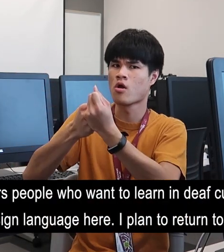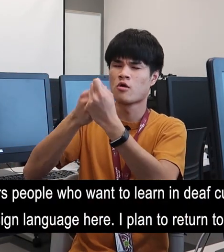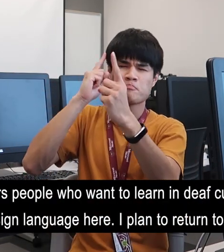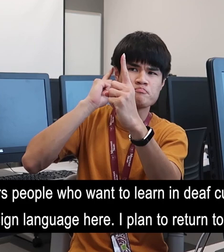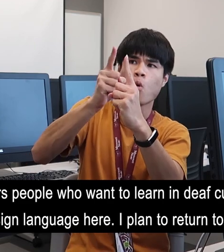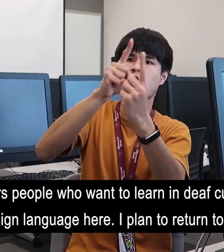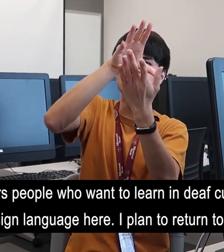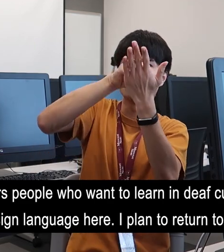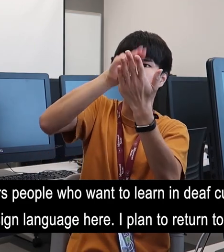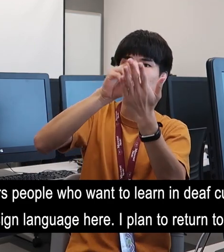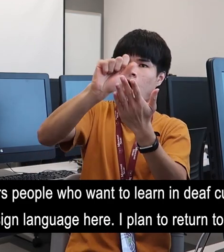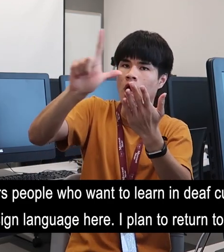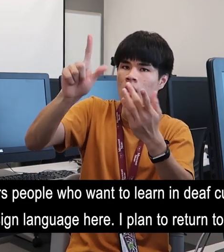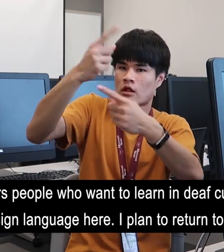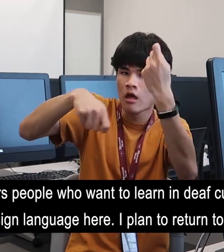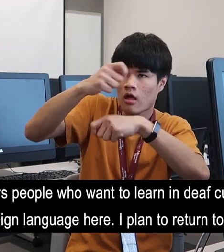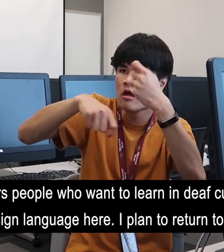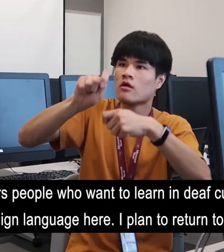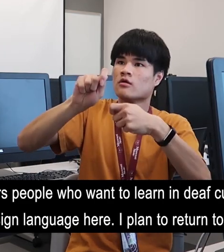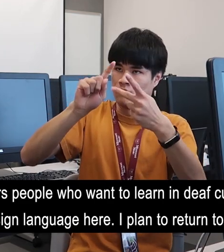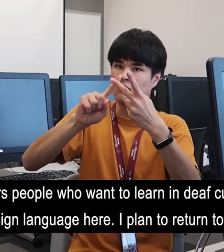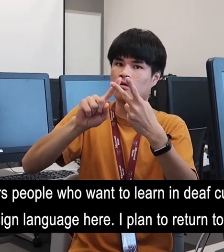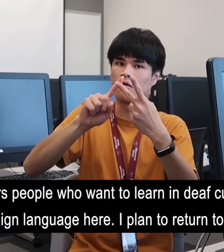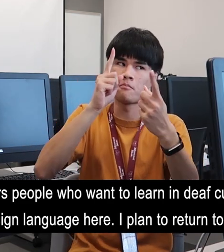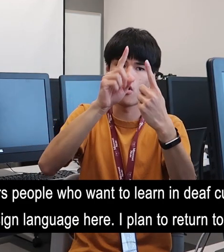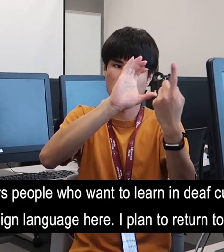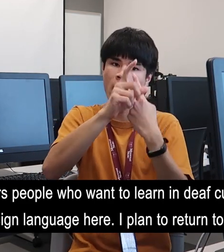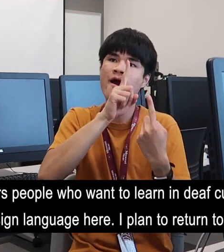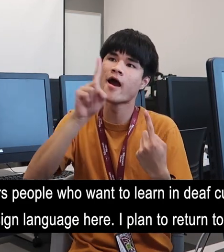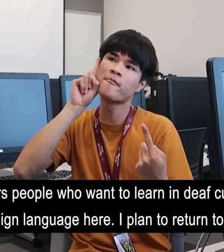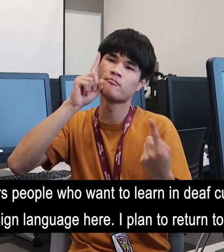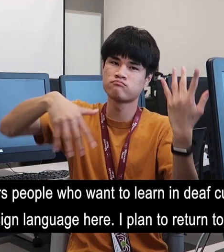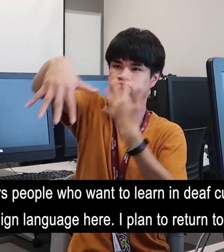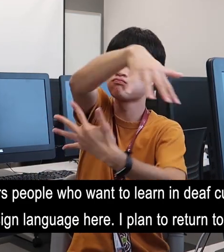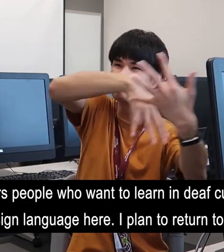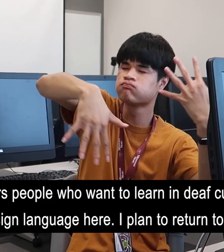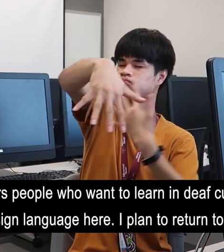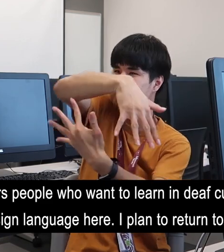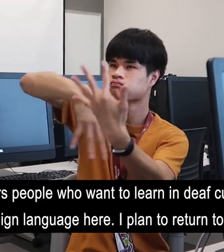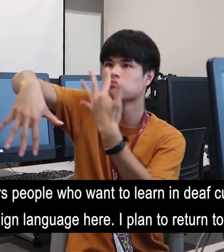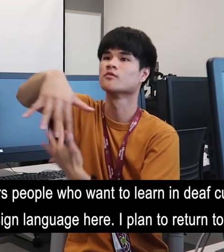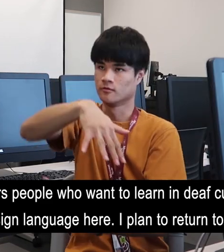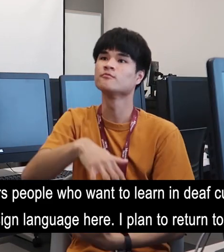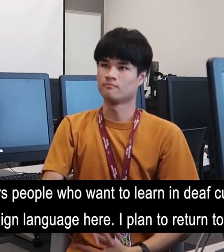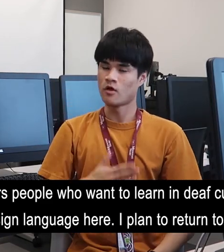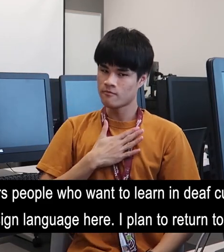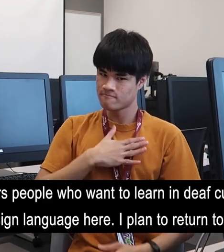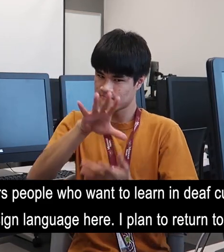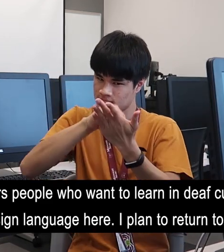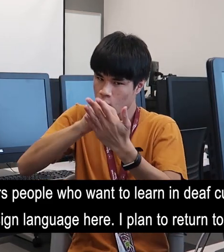World Learning sponsors people who want to learn in deaf culture and sign language. I've been learning a lot of sign language here. I plan to return